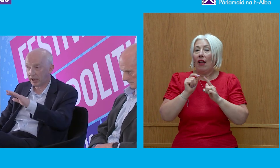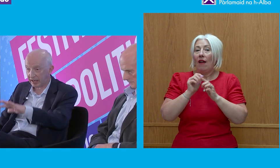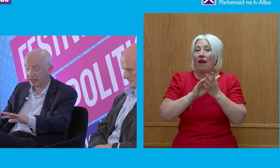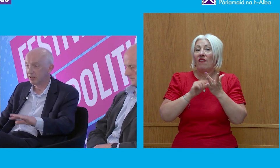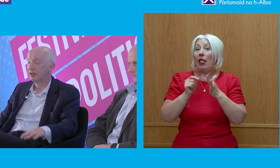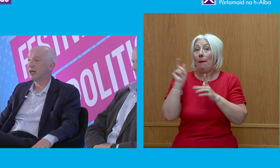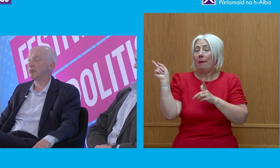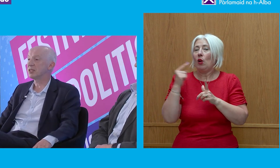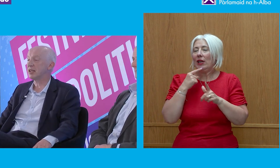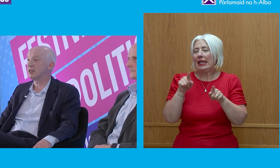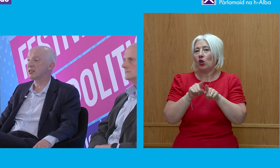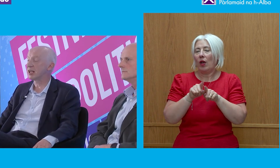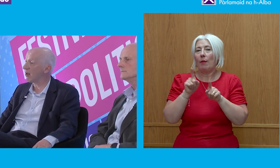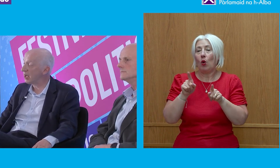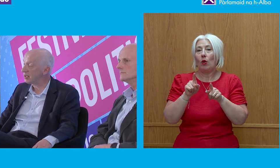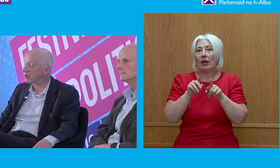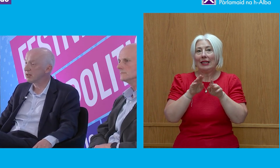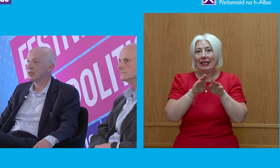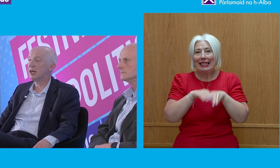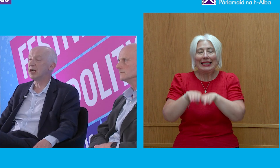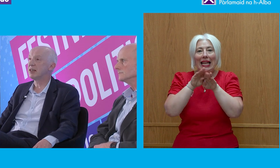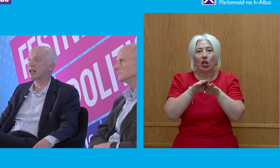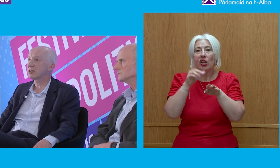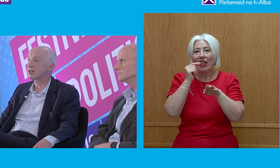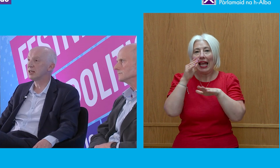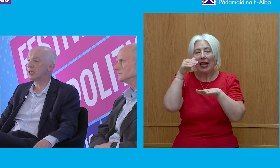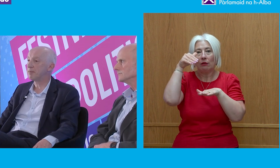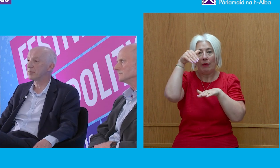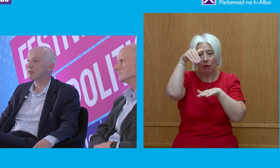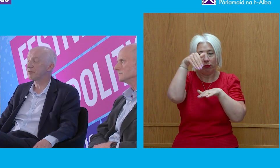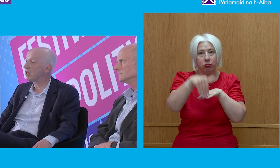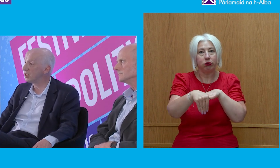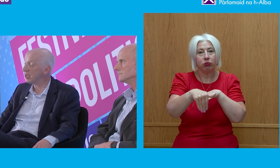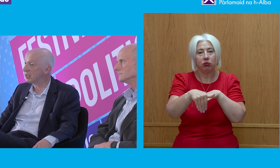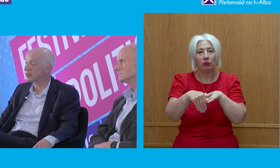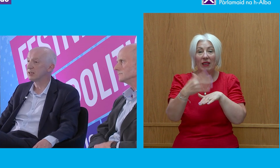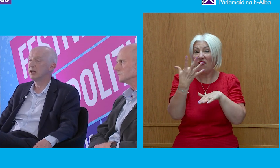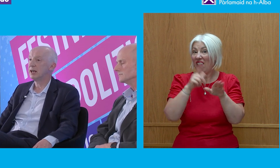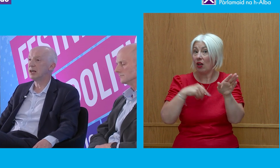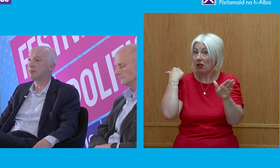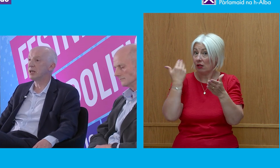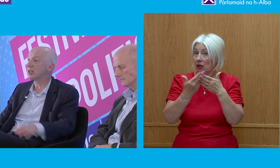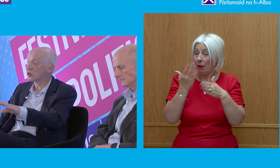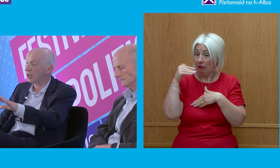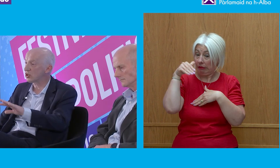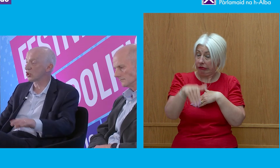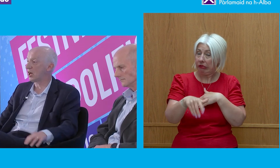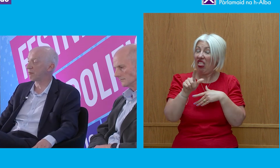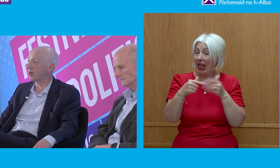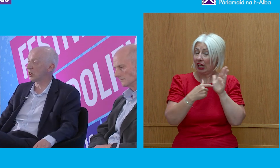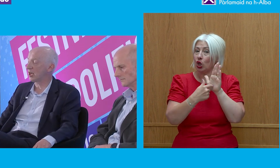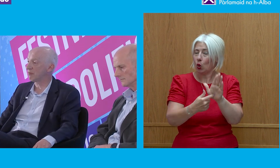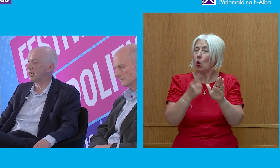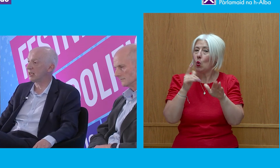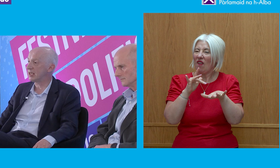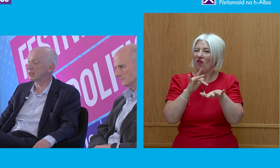how quickly standards declined in the last five years illustrates just